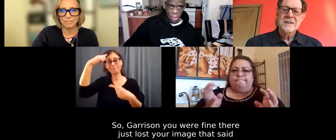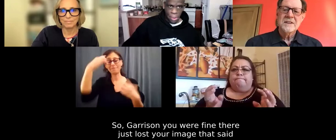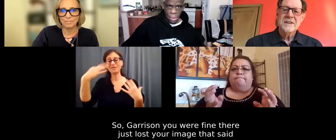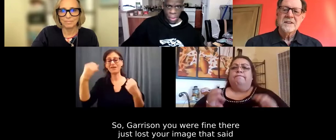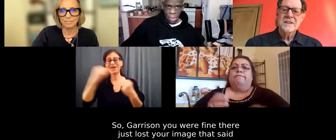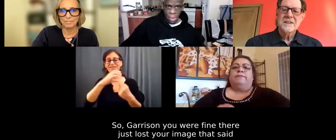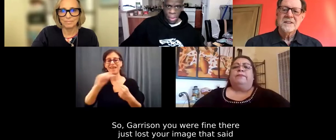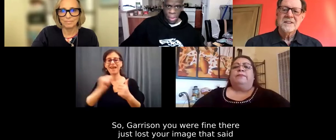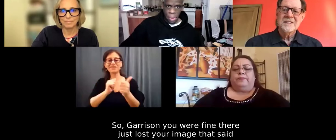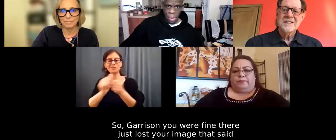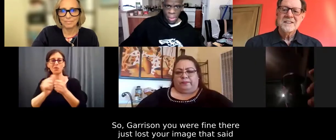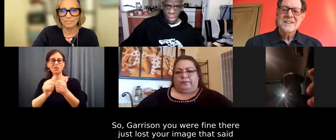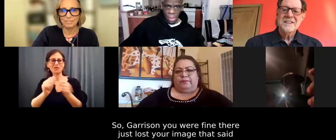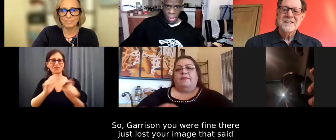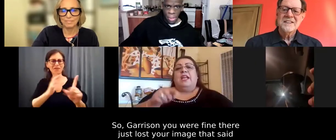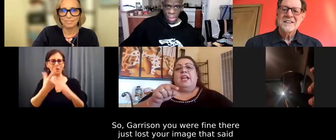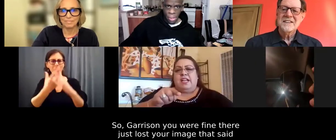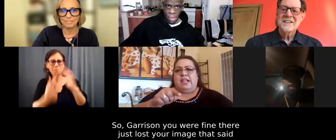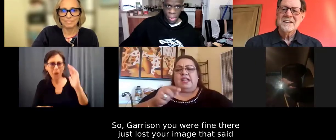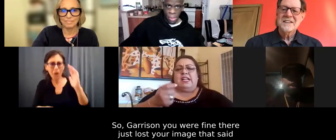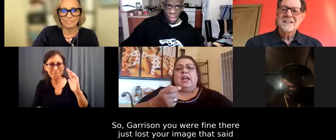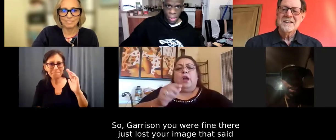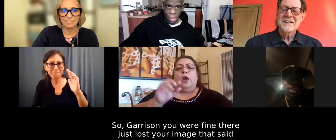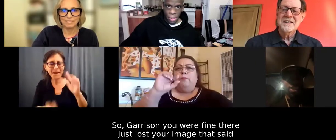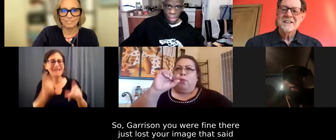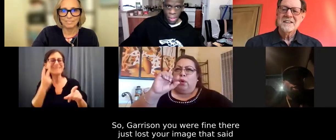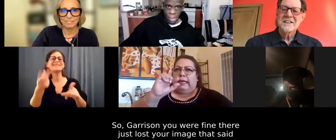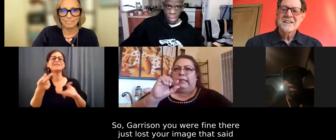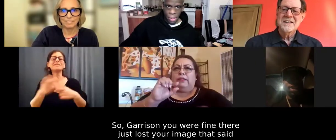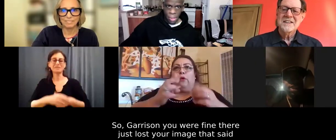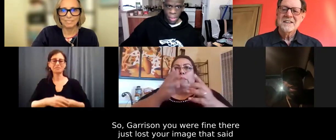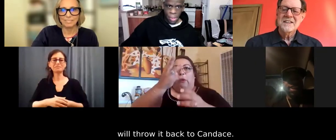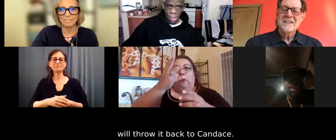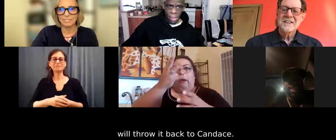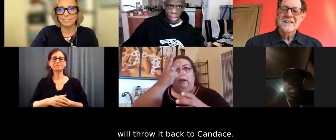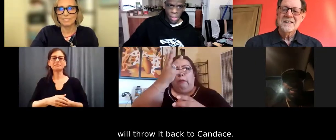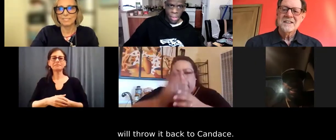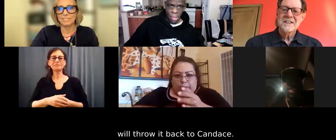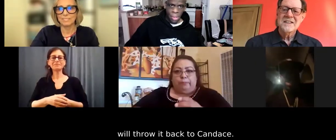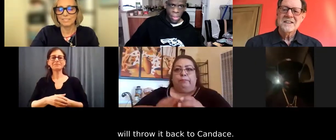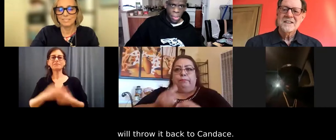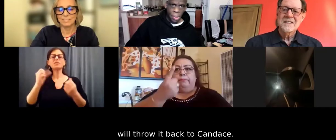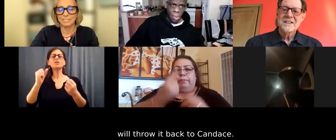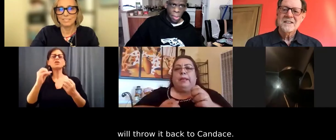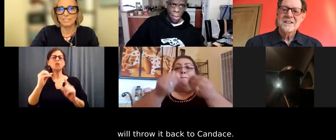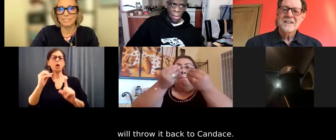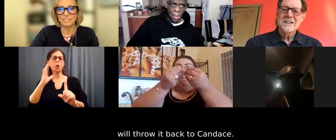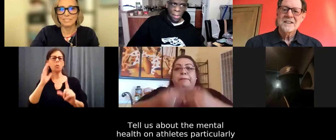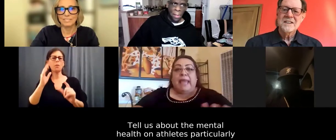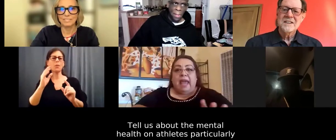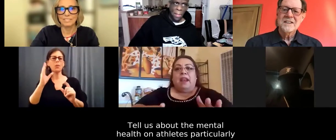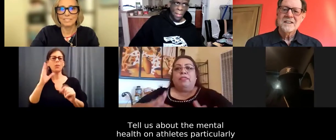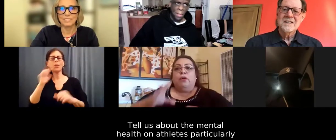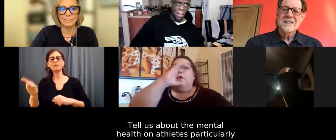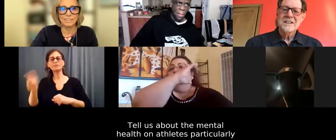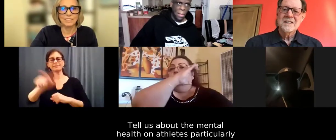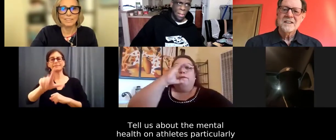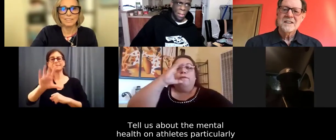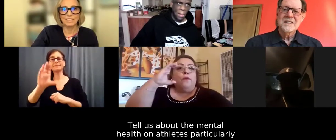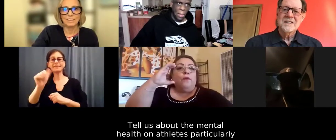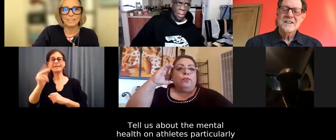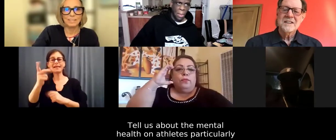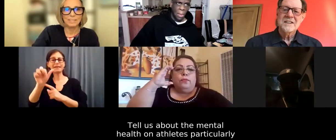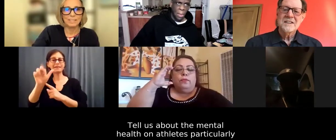you were fine there. We just lost your image. So that said, I want to throw it back to Candice, actually, and